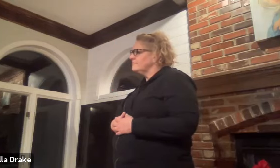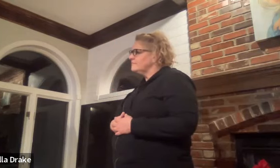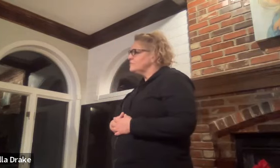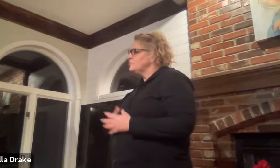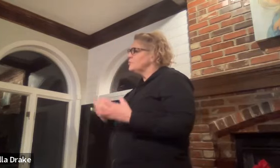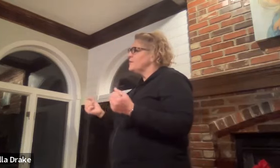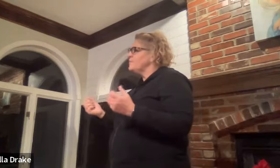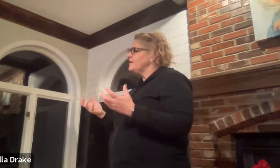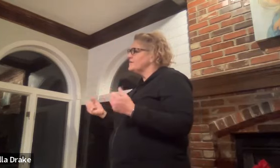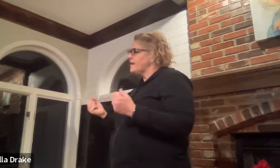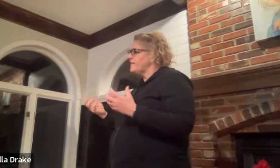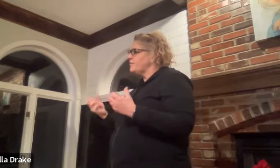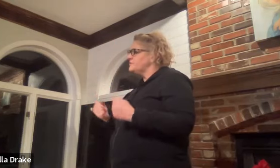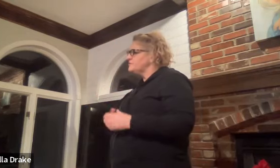do you remember any sign language